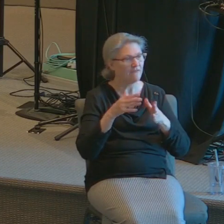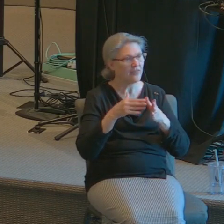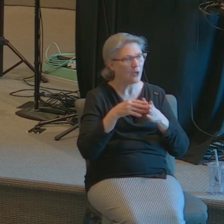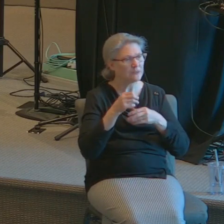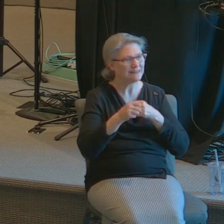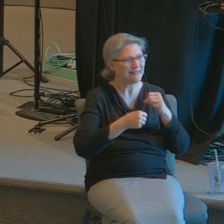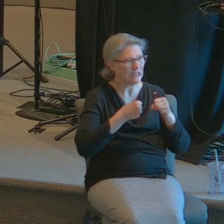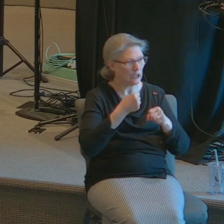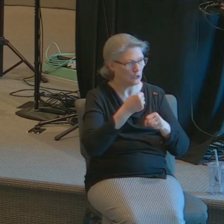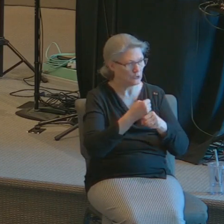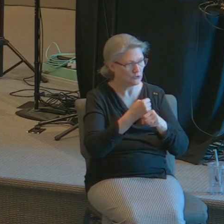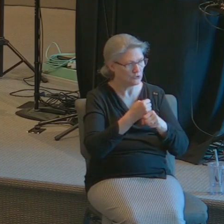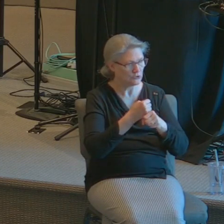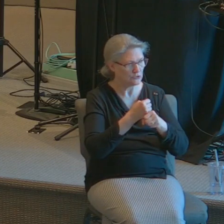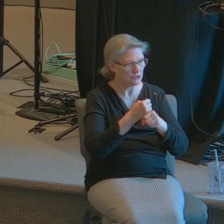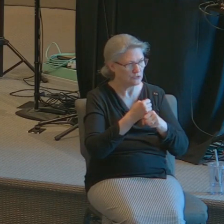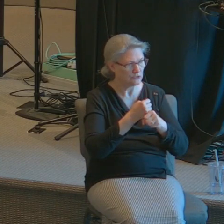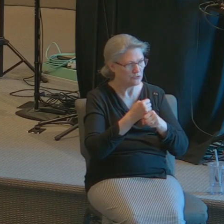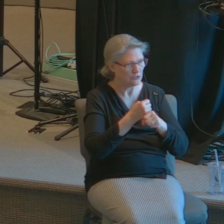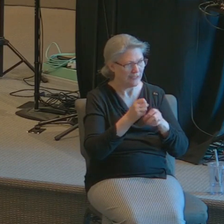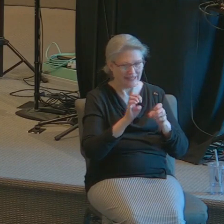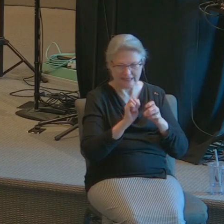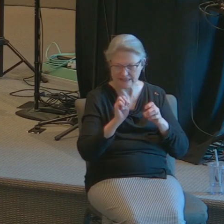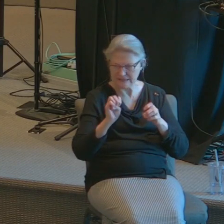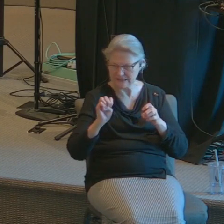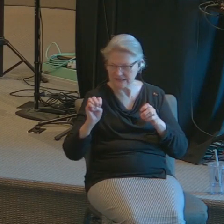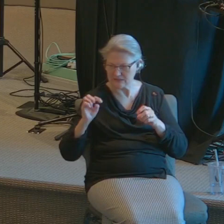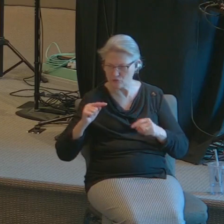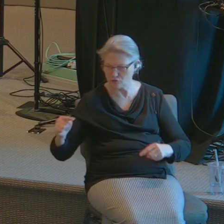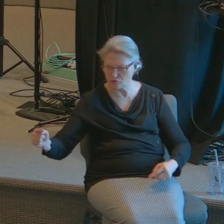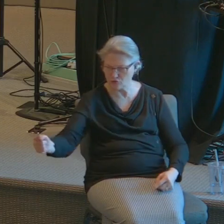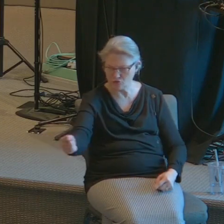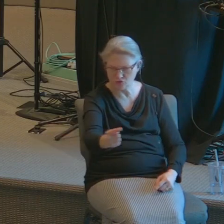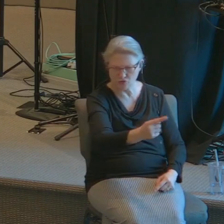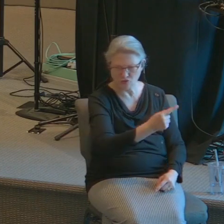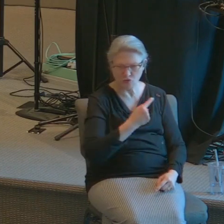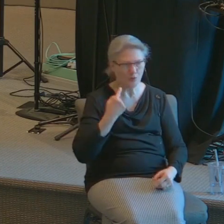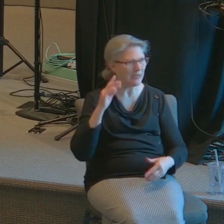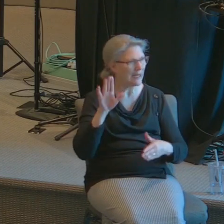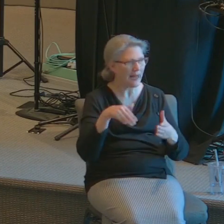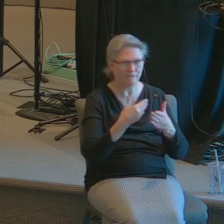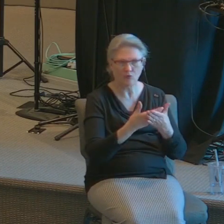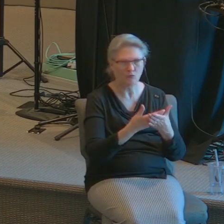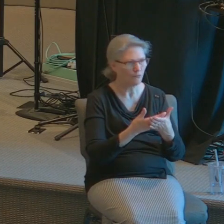years toward the east you would never come to the west